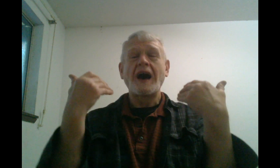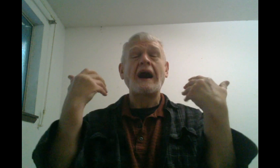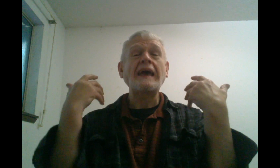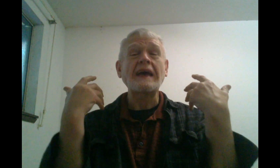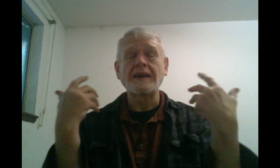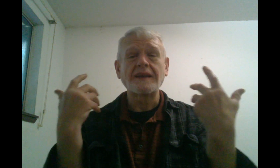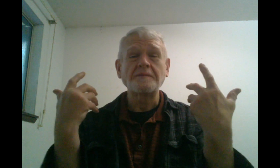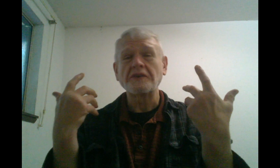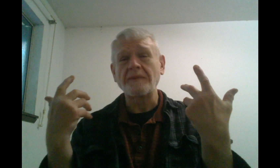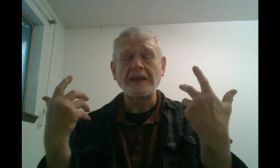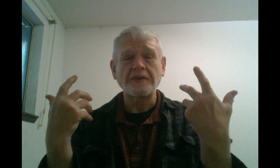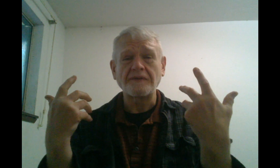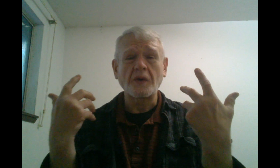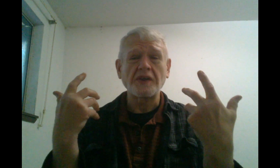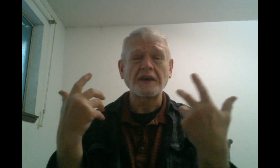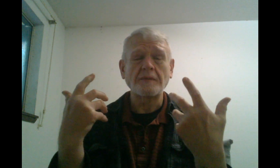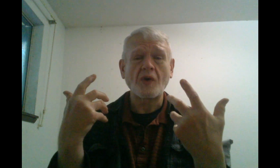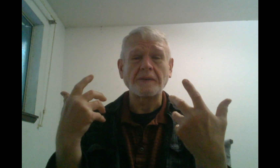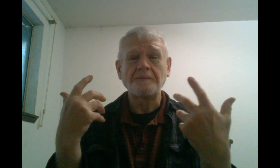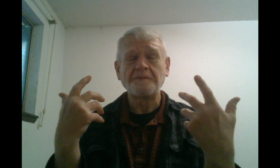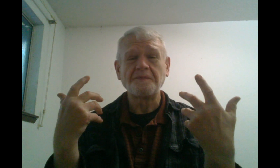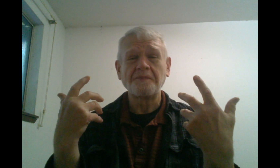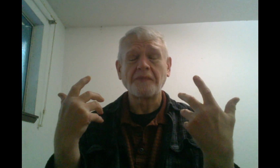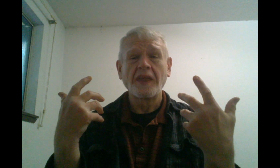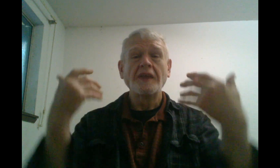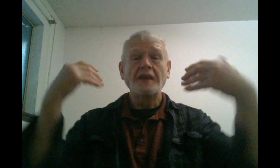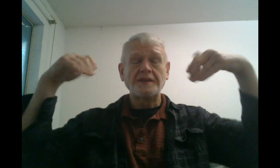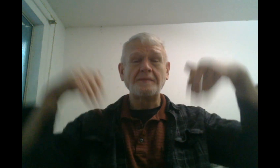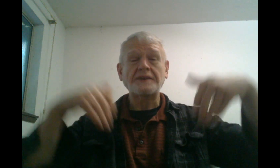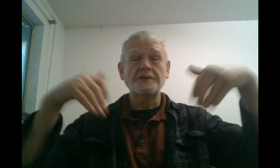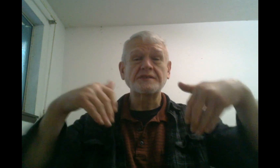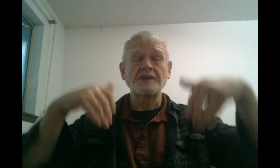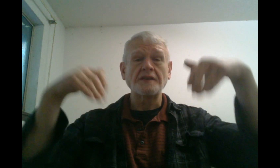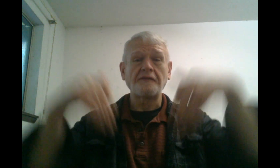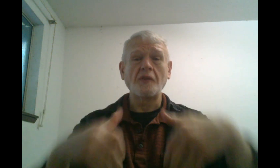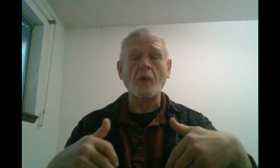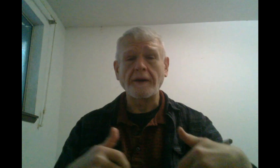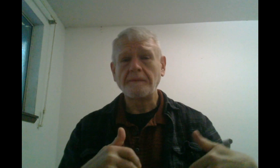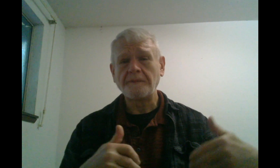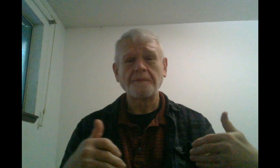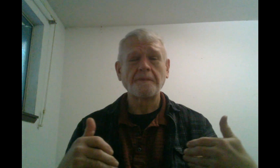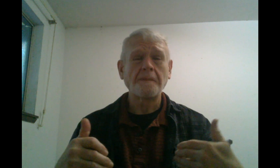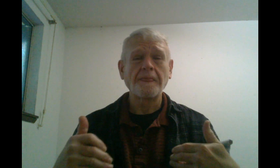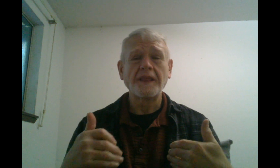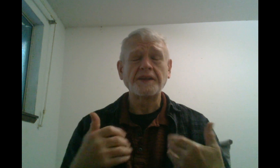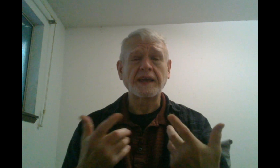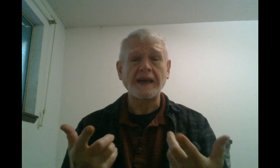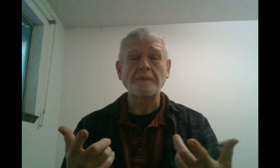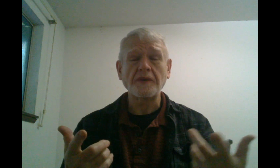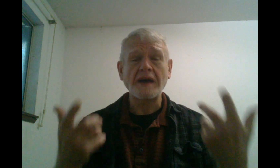I had to get up to go to the bathroom at 4 o'clock in the morning. The mattress is on the floor. To get up, you